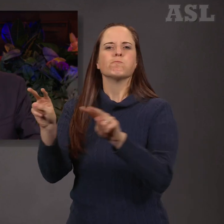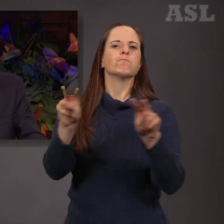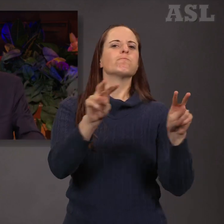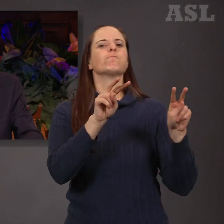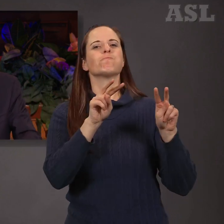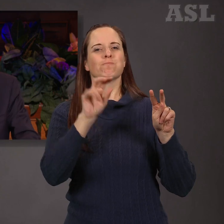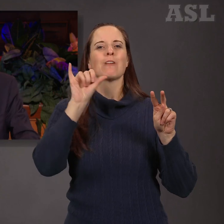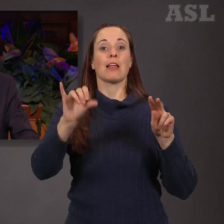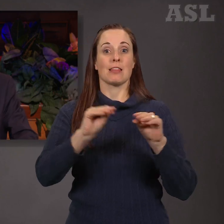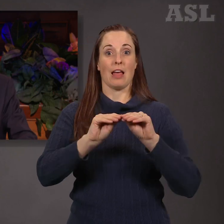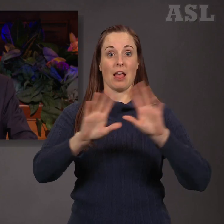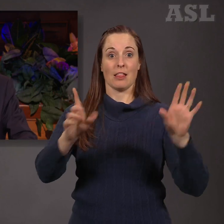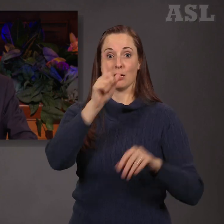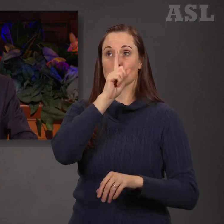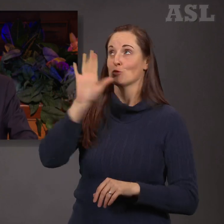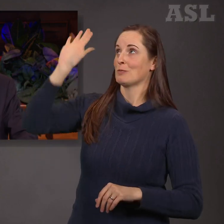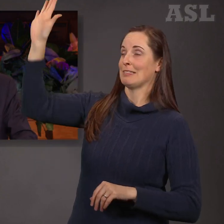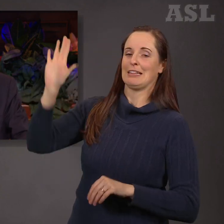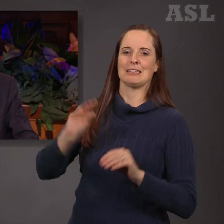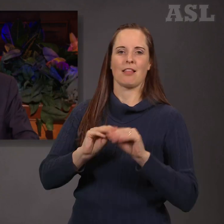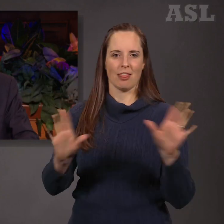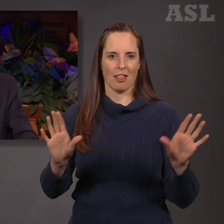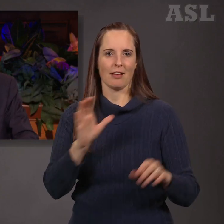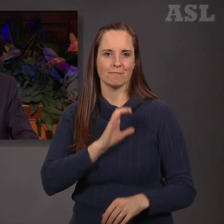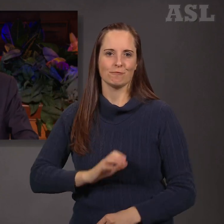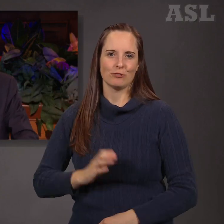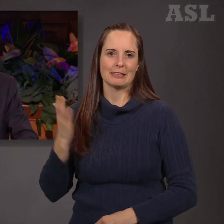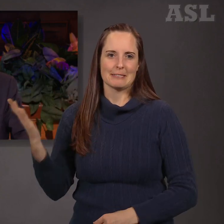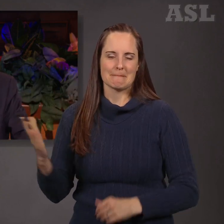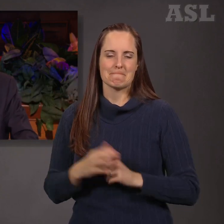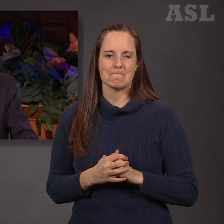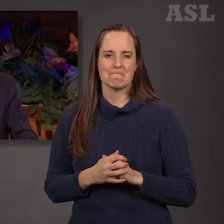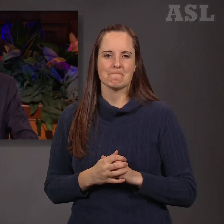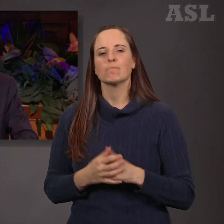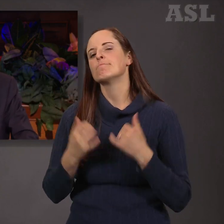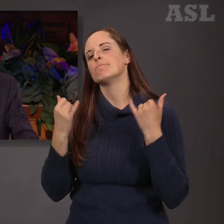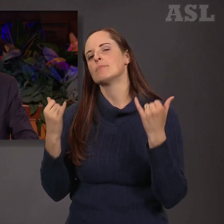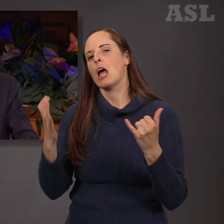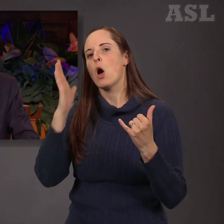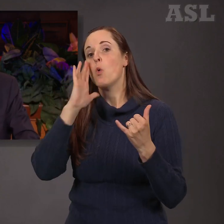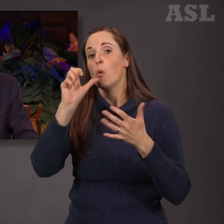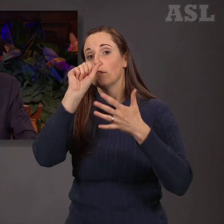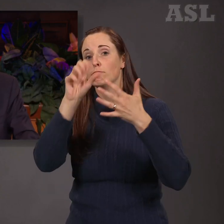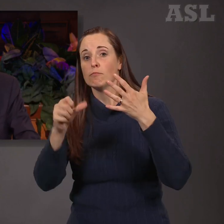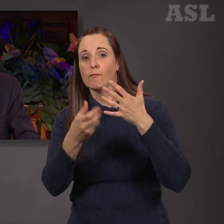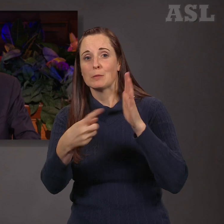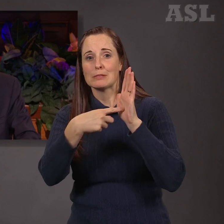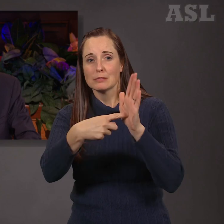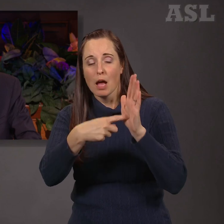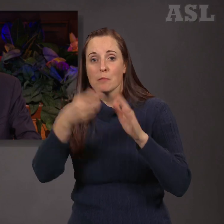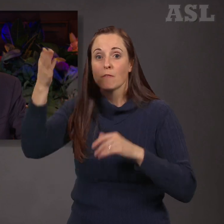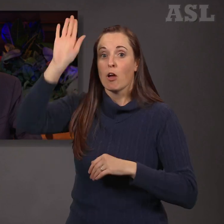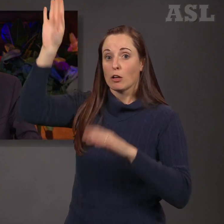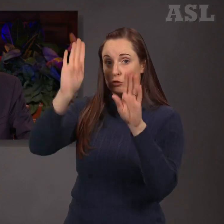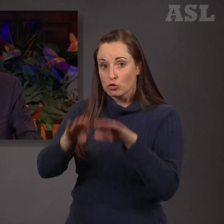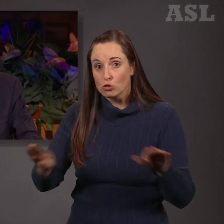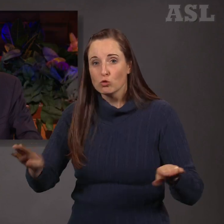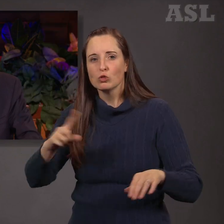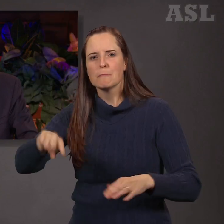Here are some examples of children of God helping other children of God in their vital needs for food,